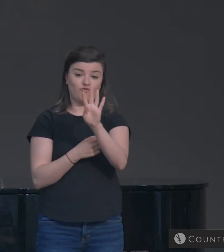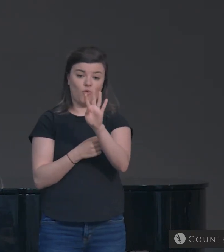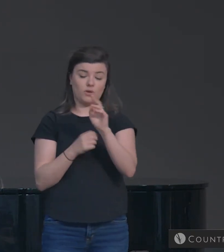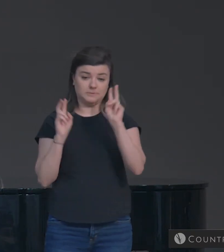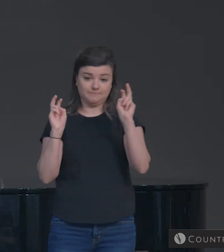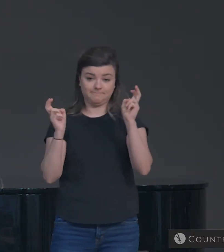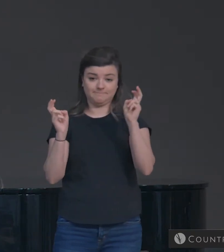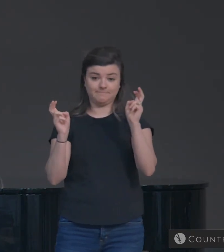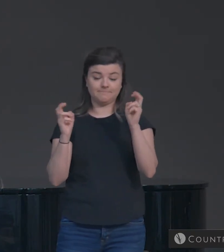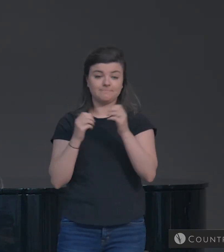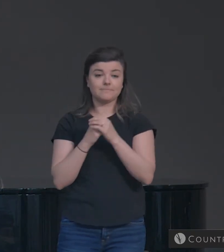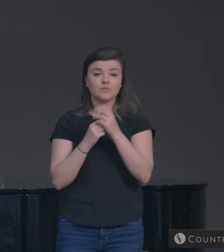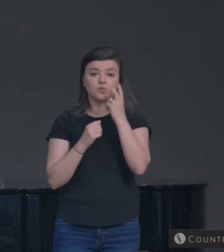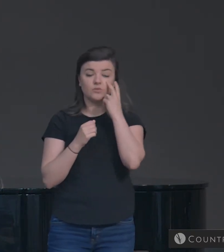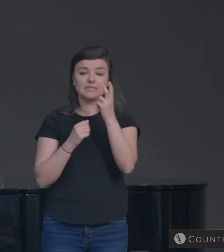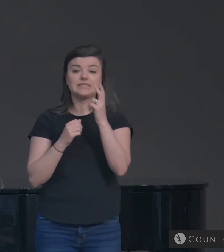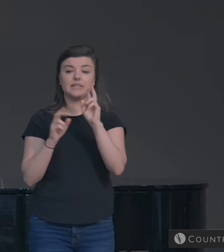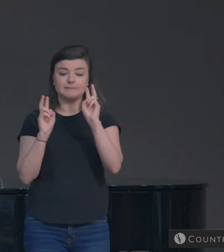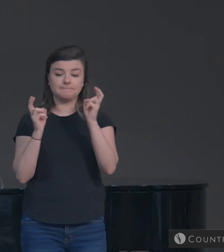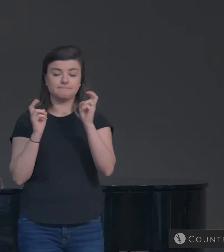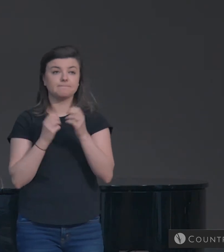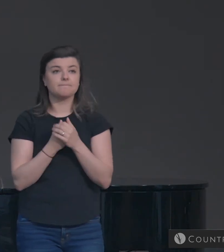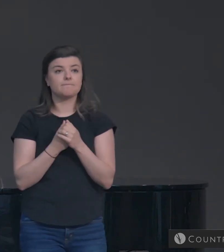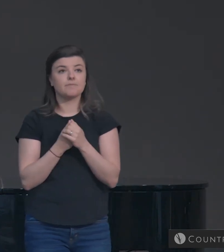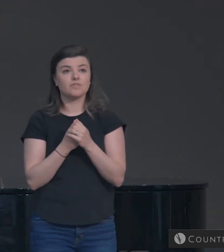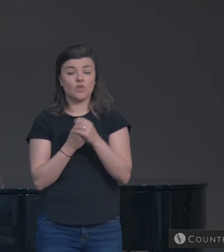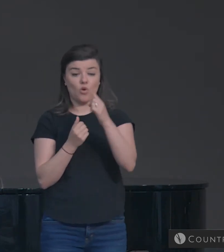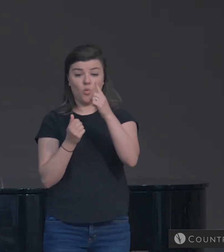we find the following words.